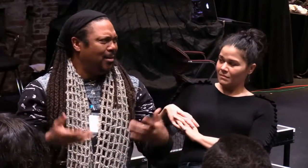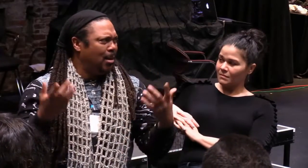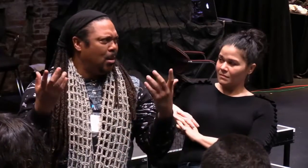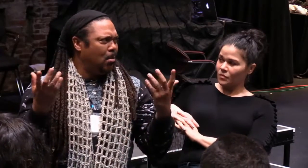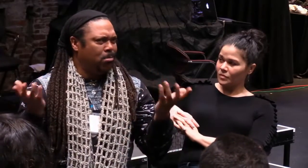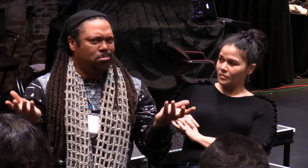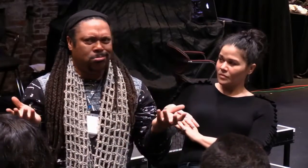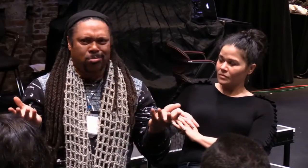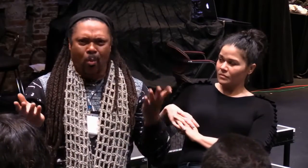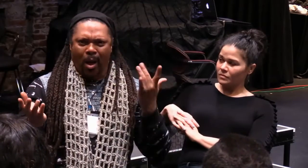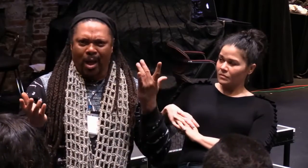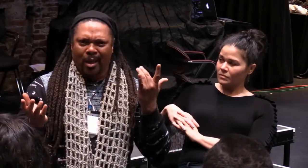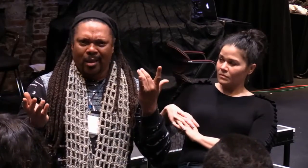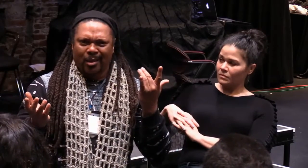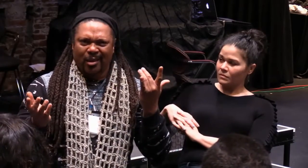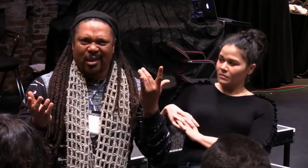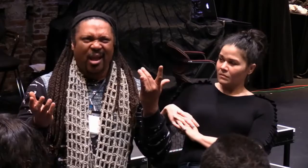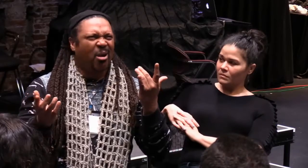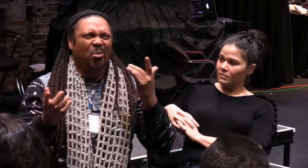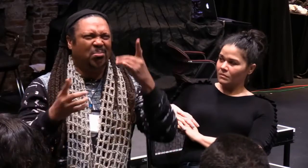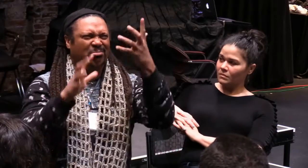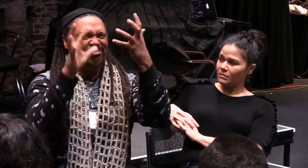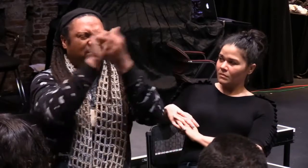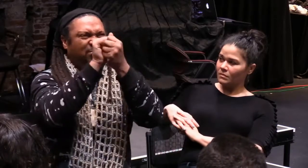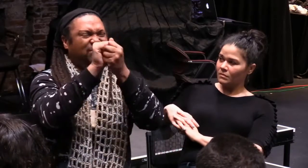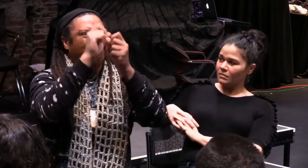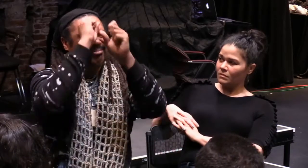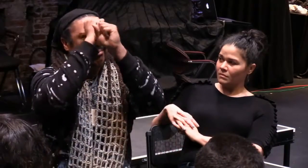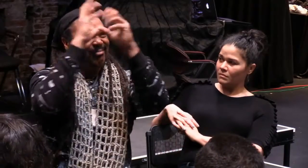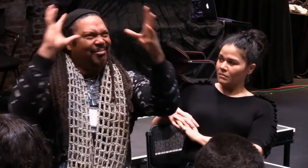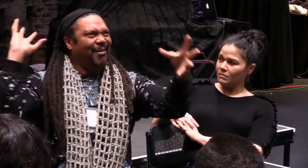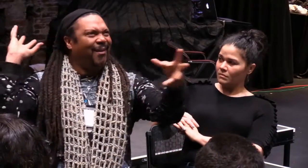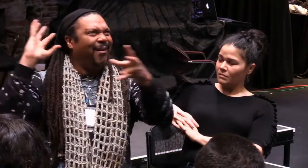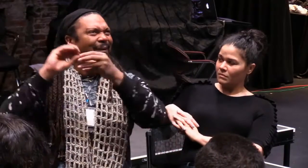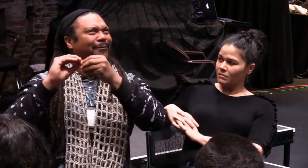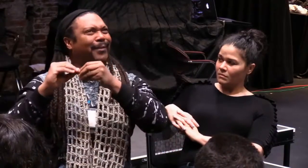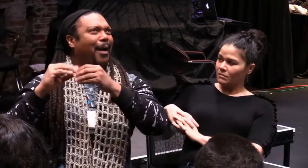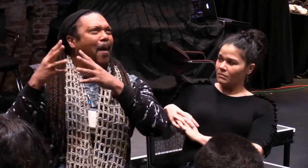Can that person, Hamlet, be a black person?